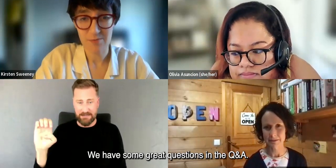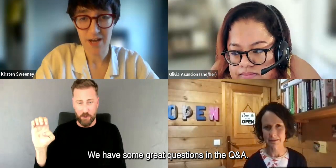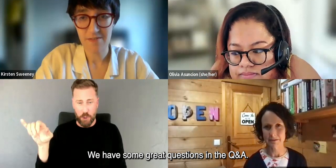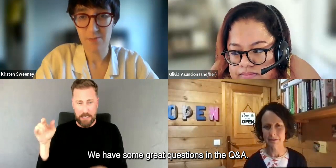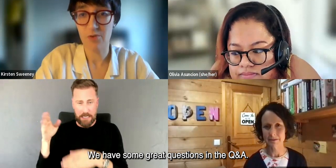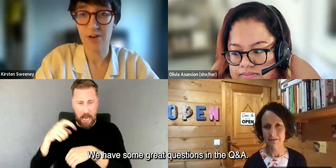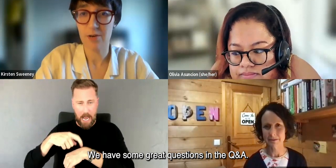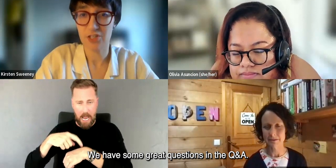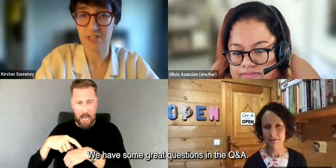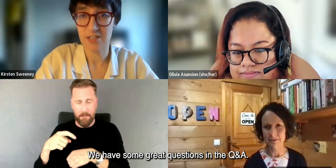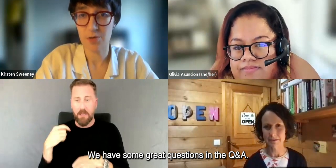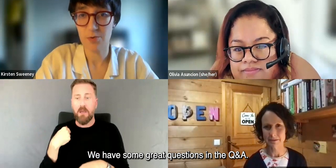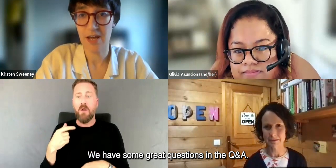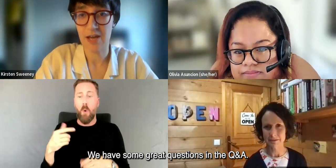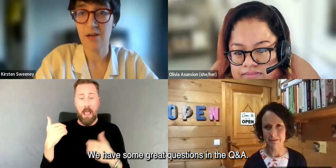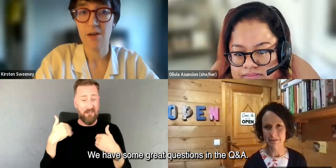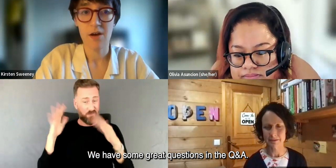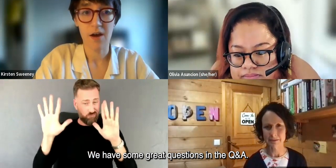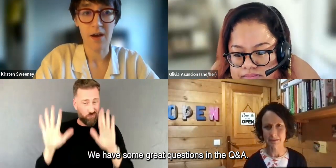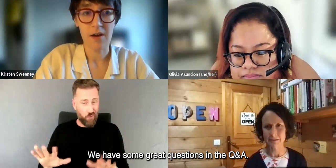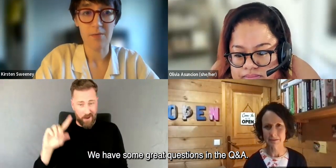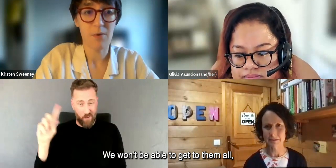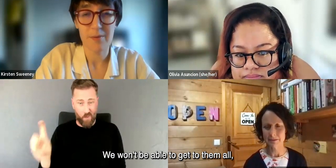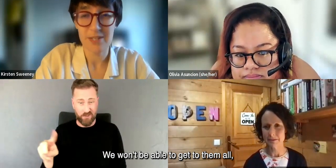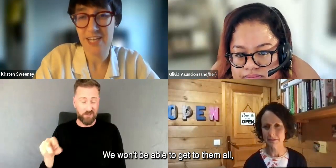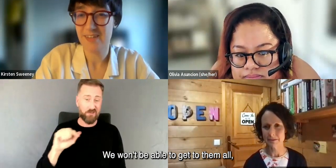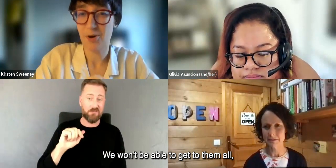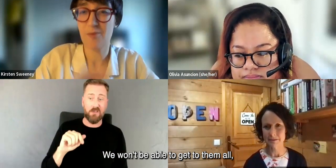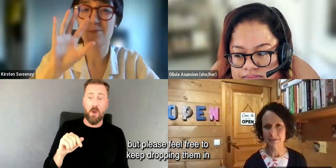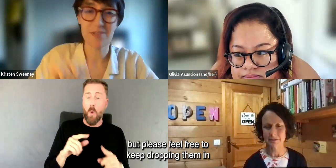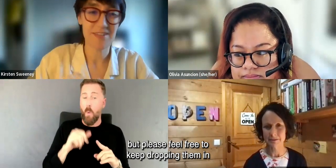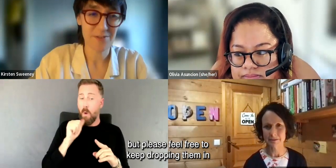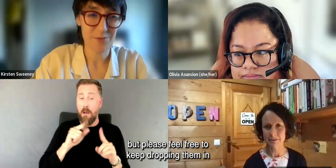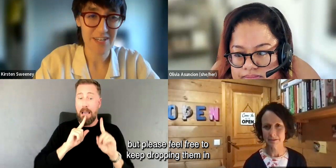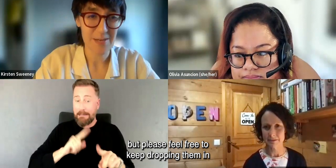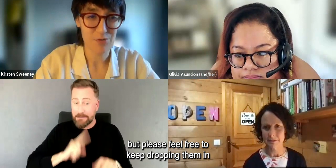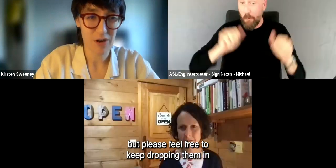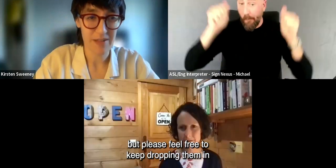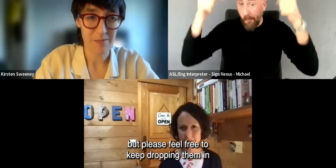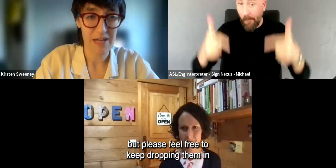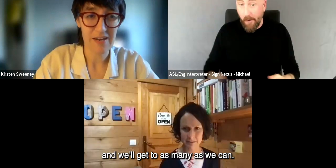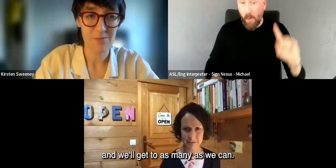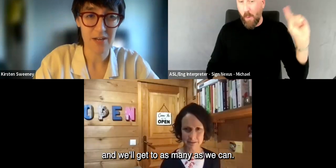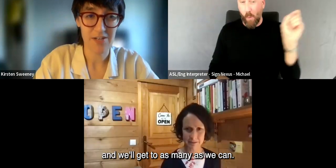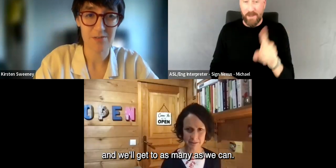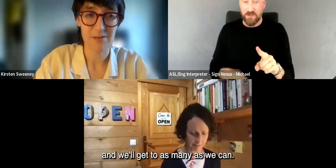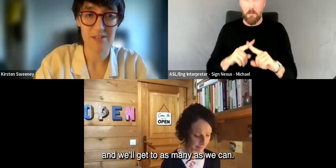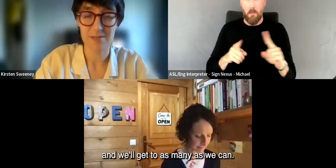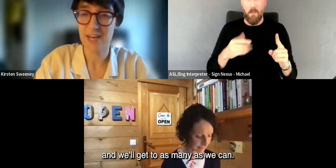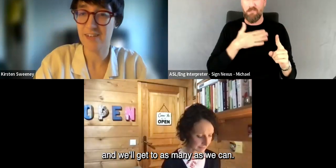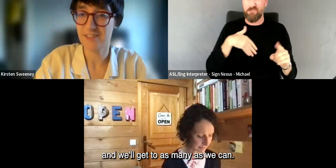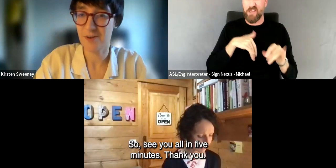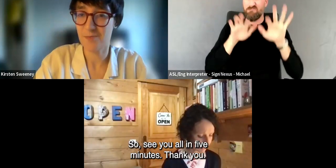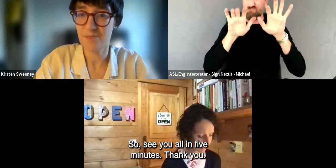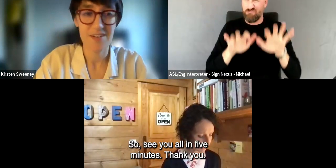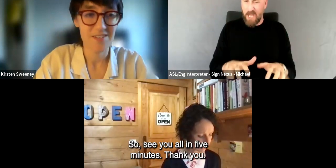time for questions. We have some great questions in the Q and a, uh, we won't be able to get to them all, but please feel free to keep dropping them in and we'll get to as many